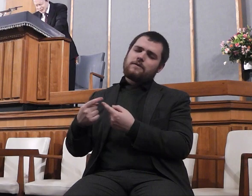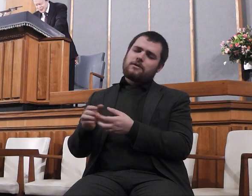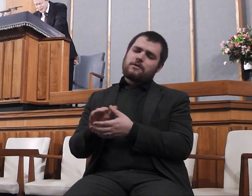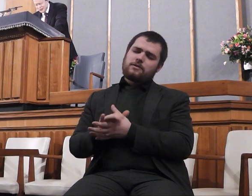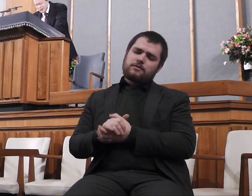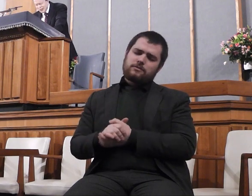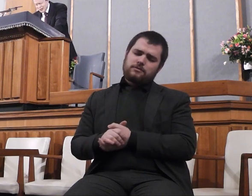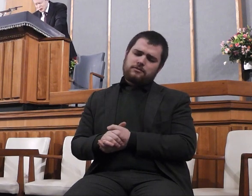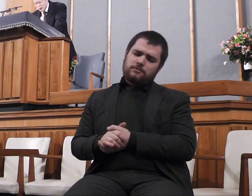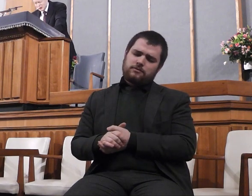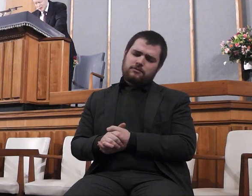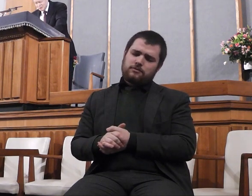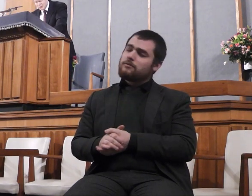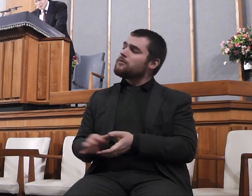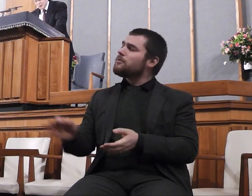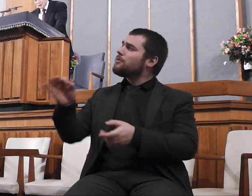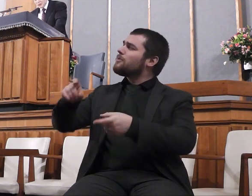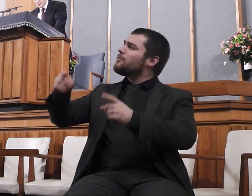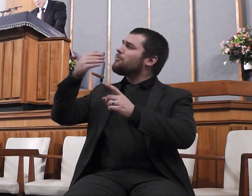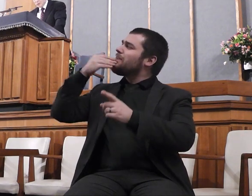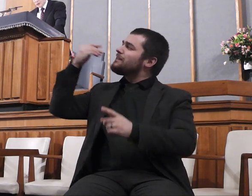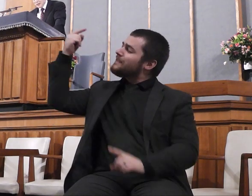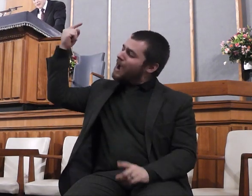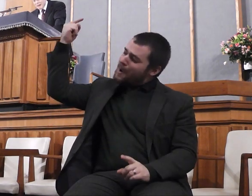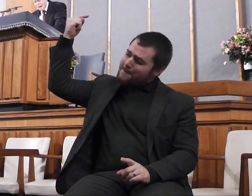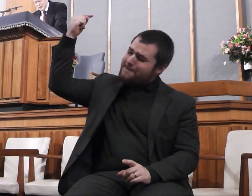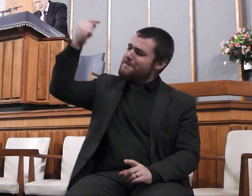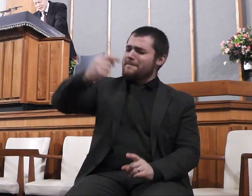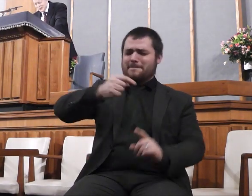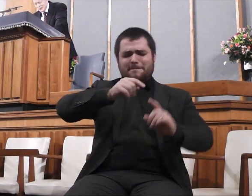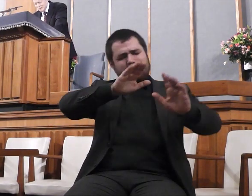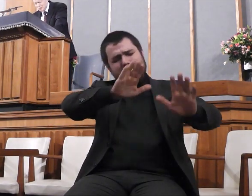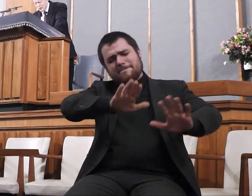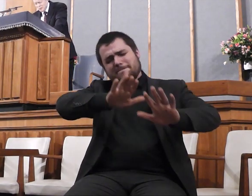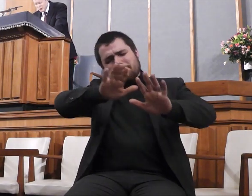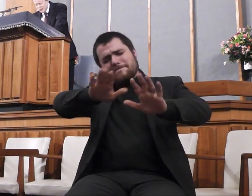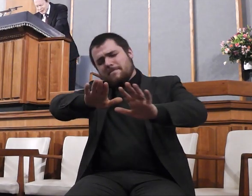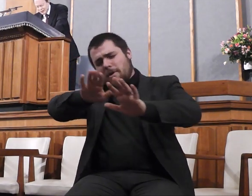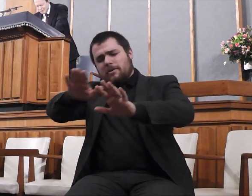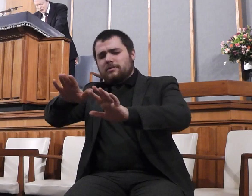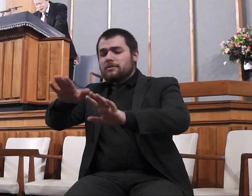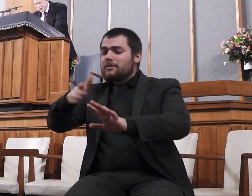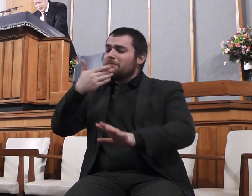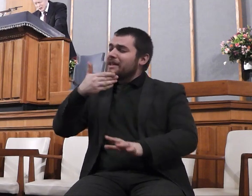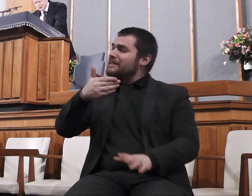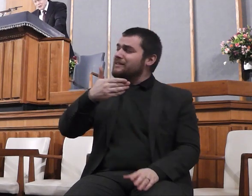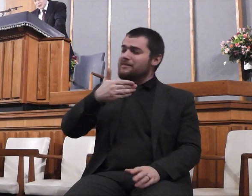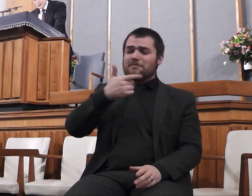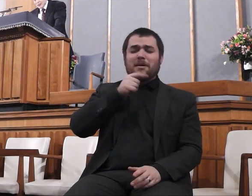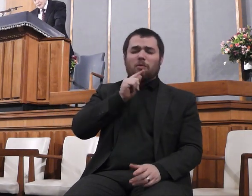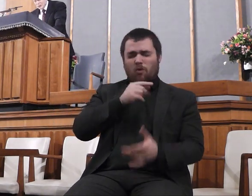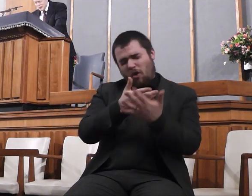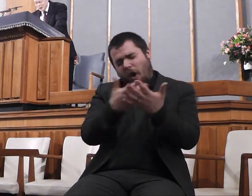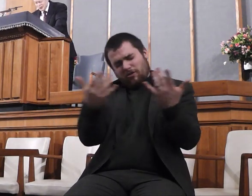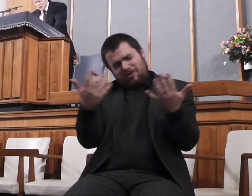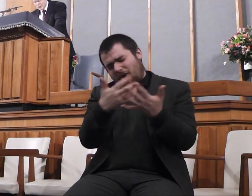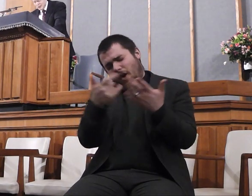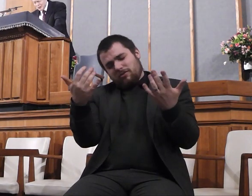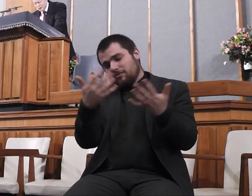lives. All come in mercy, we pray. Let not people in their multitudes go on their way and